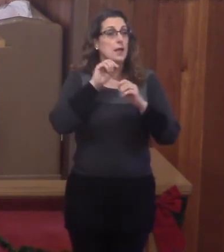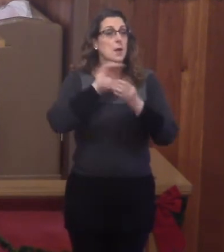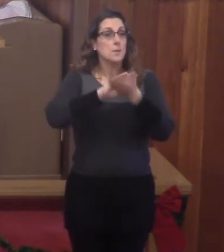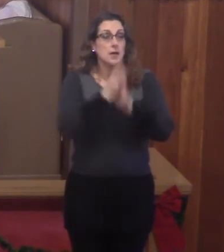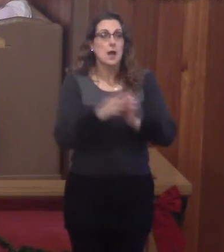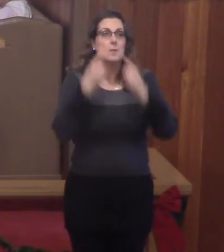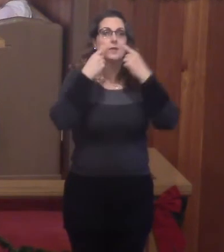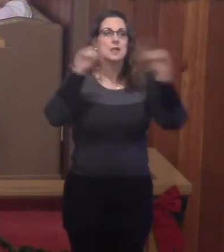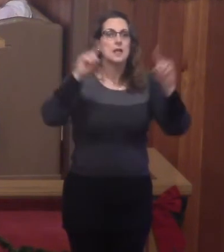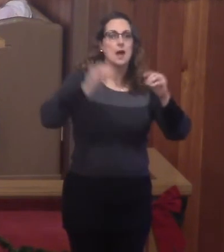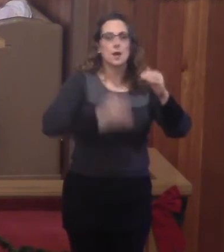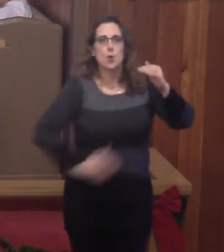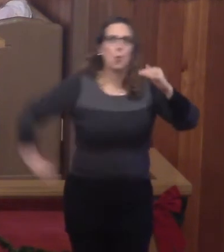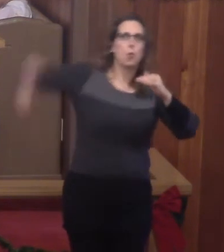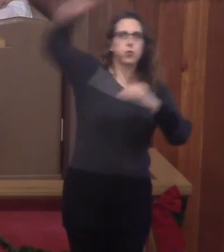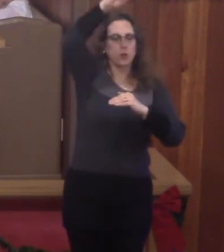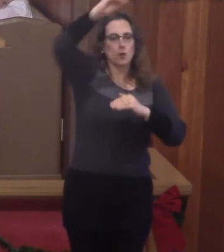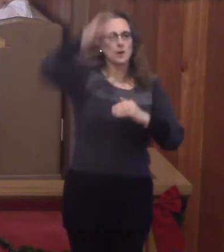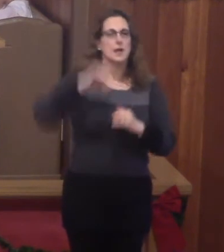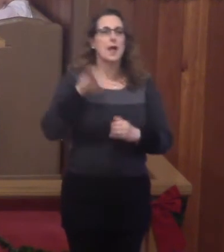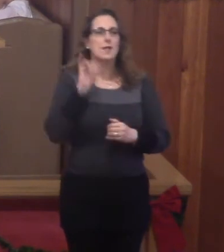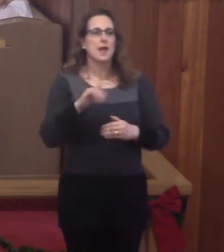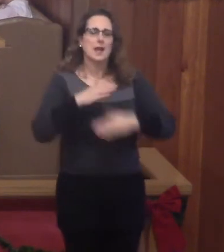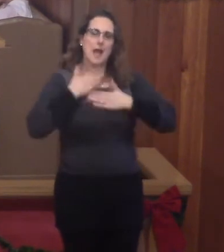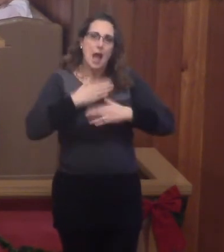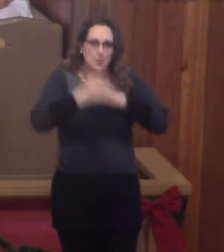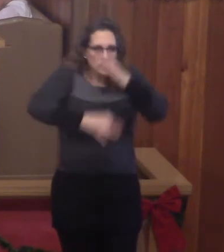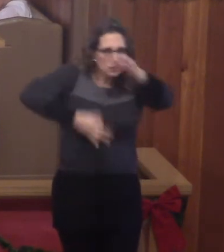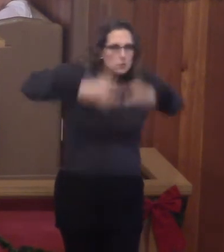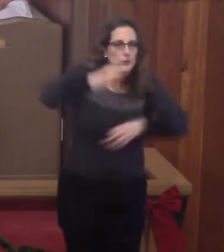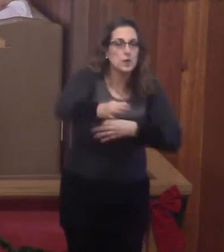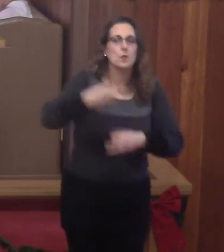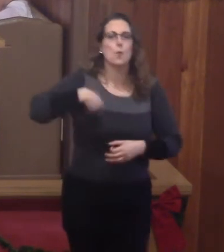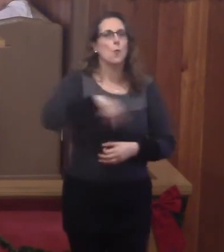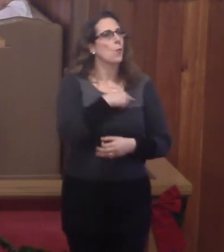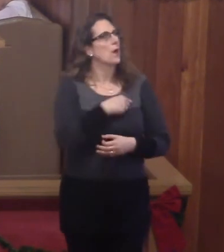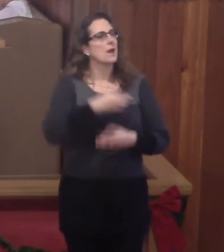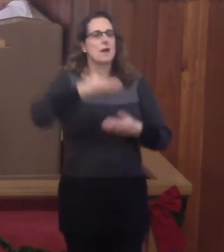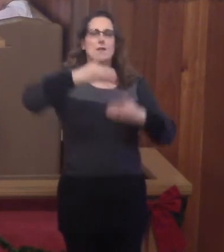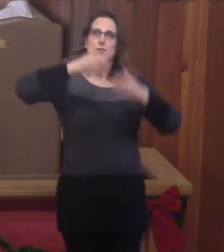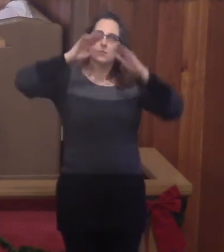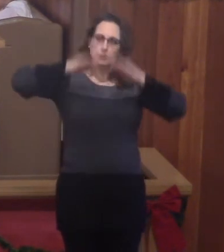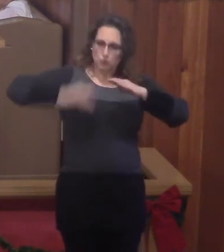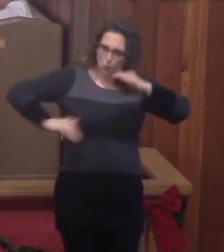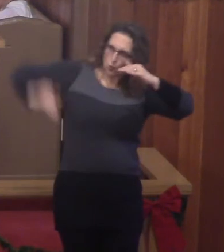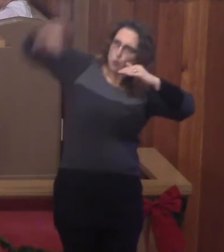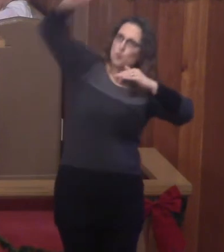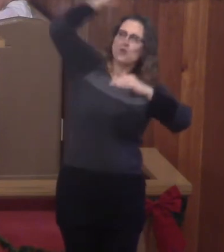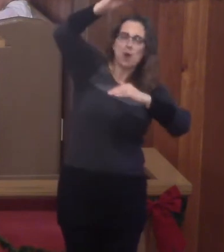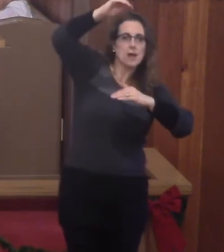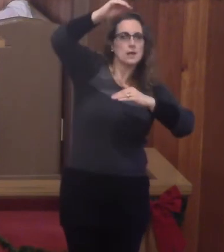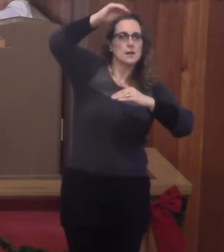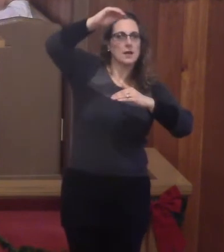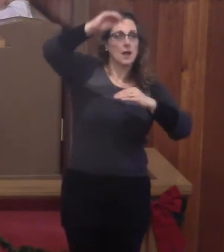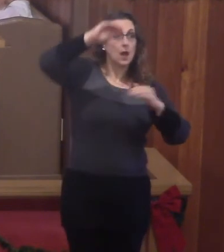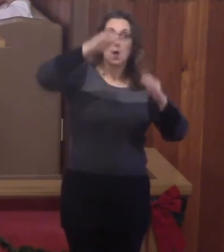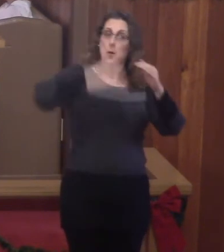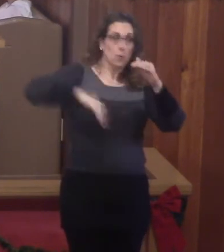And now in this happy swish, we are the greatest. We are the greatest one, greater than John. For our